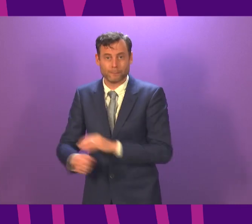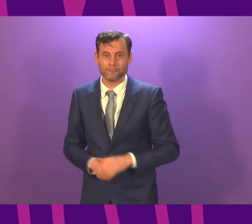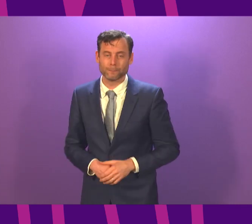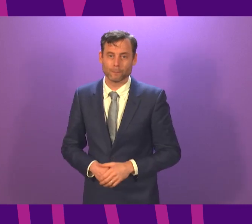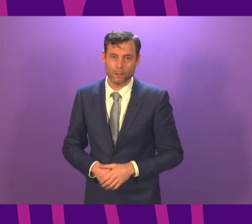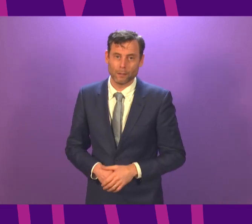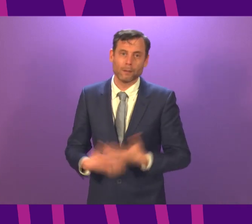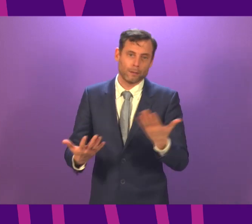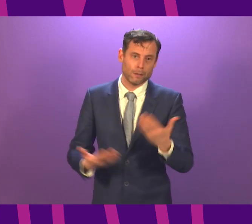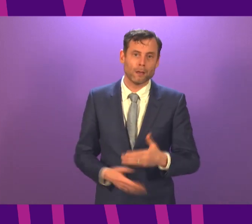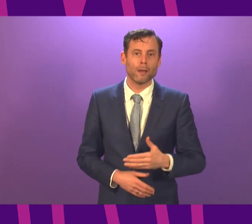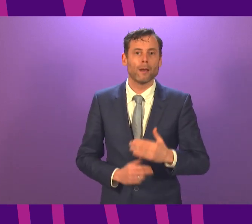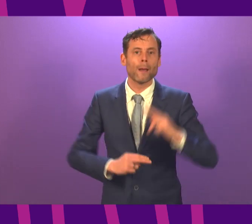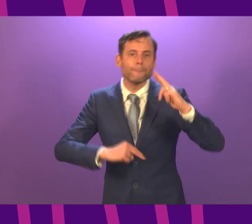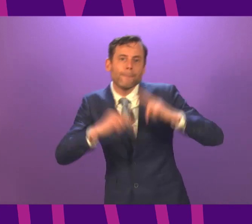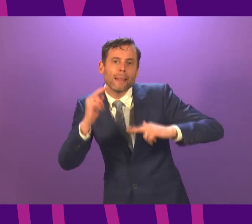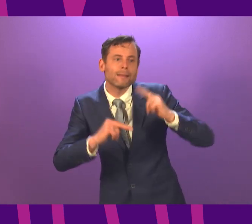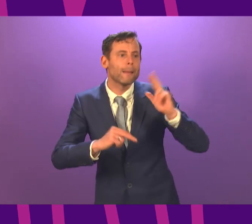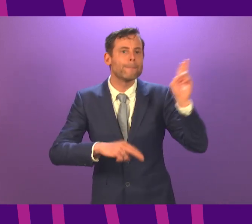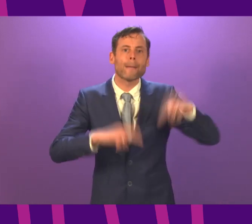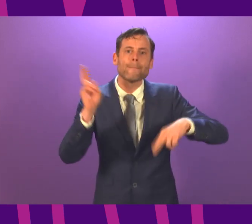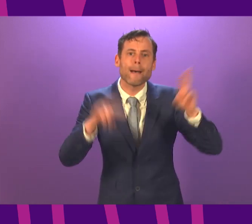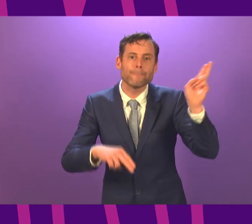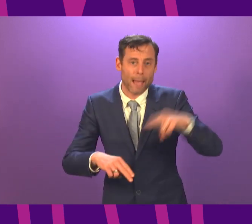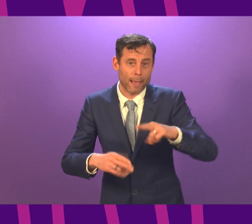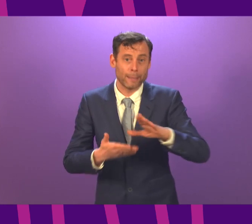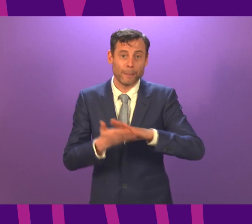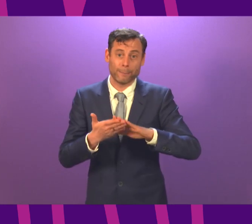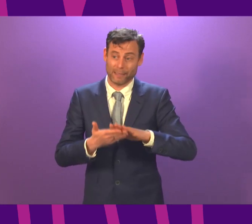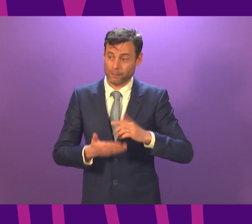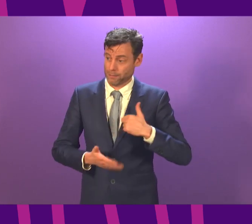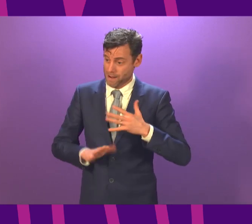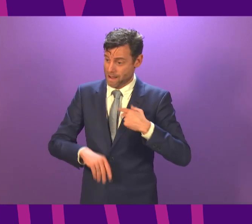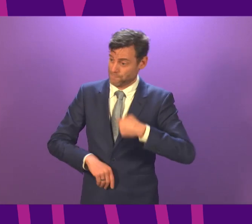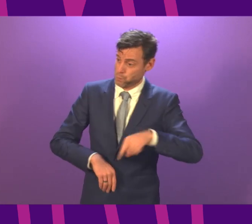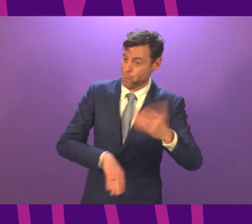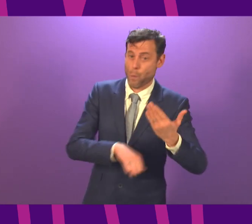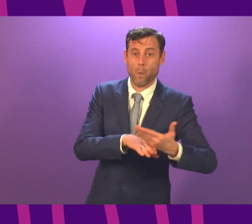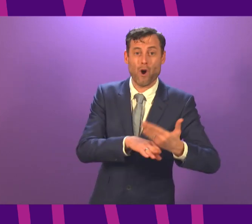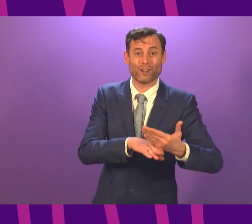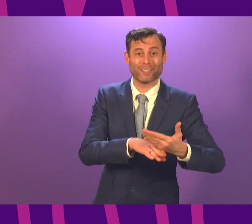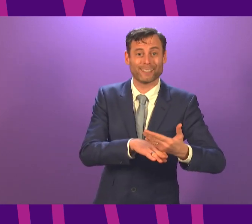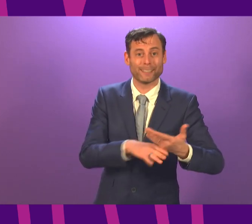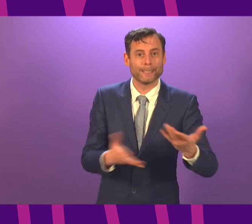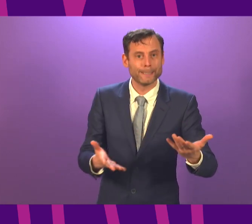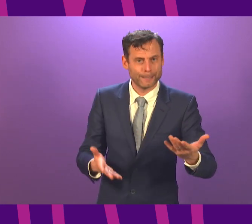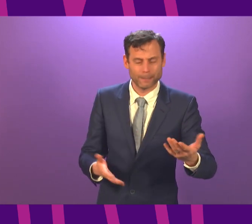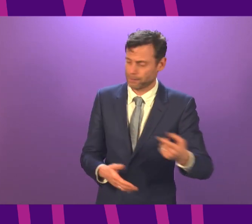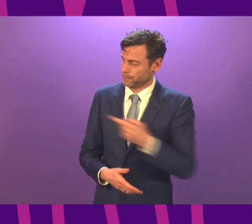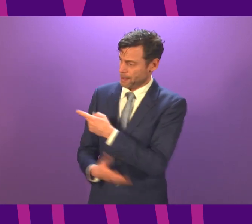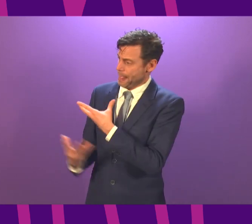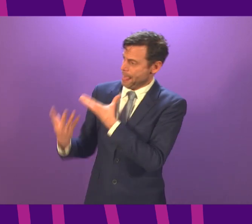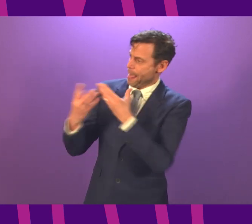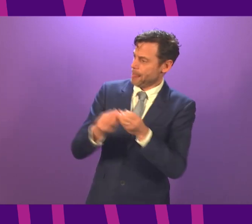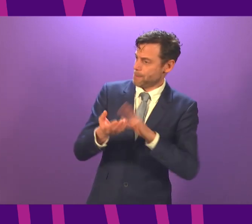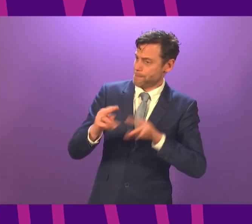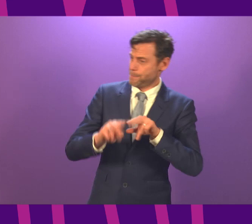especially as construction and manufacturing continues compared with the spring. But what advice has the First Minister got